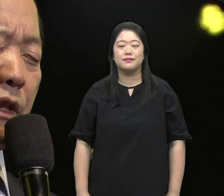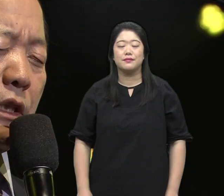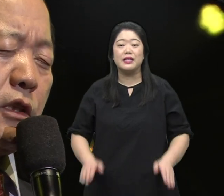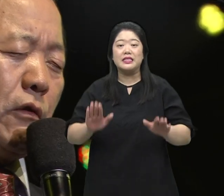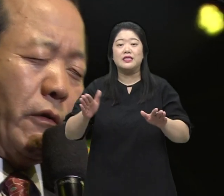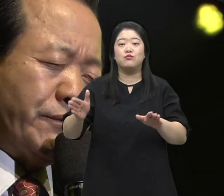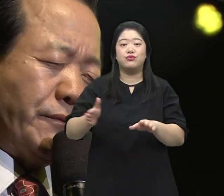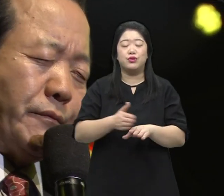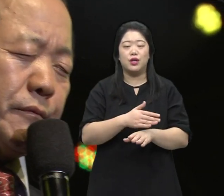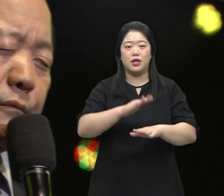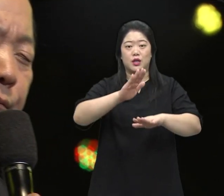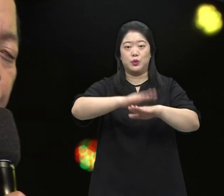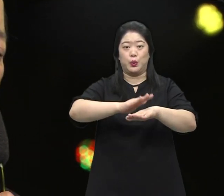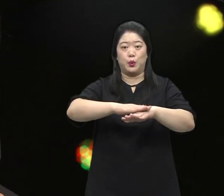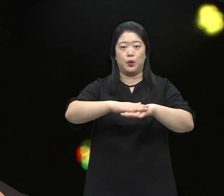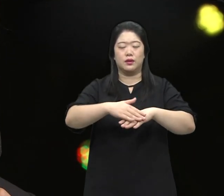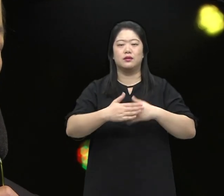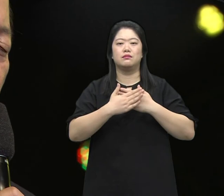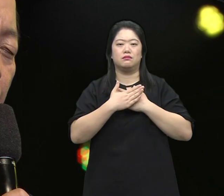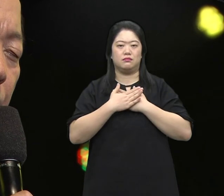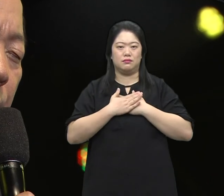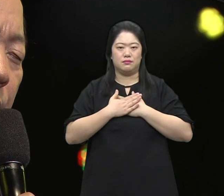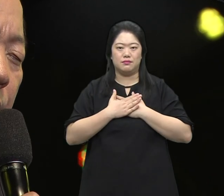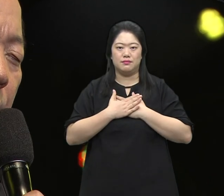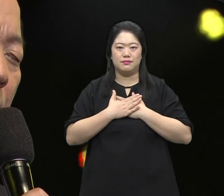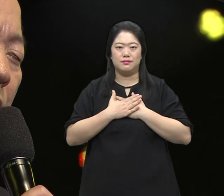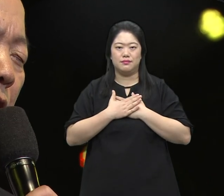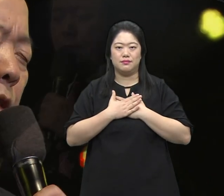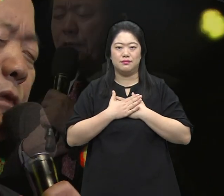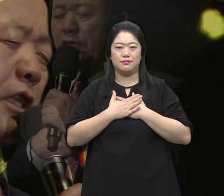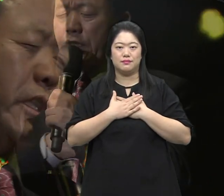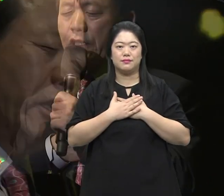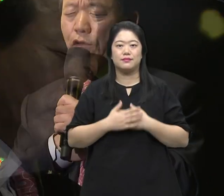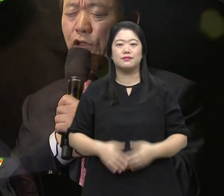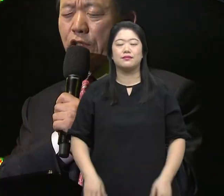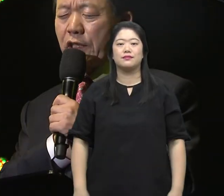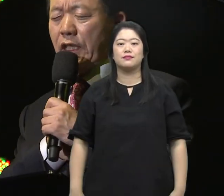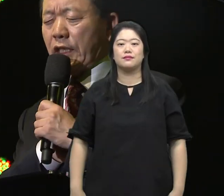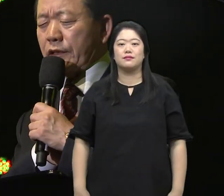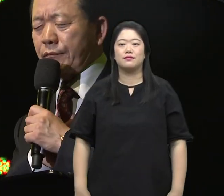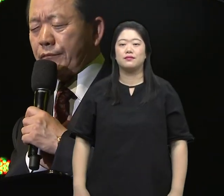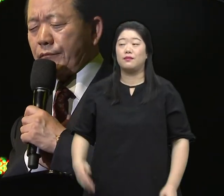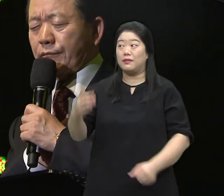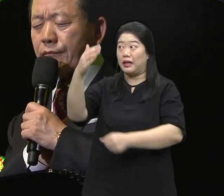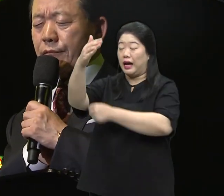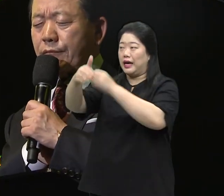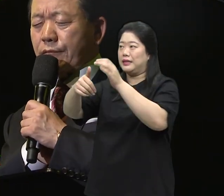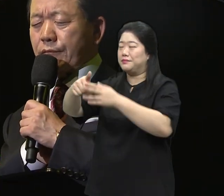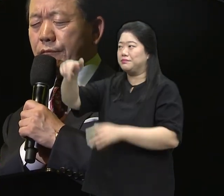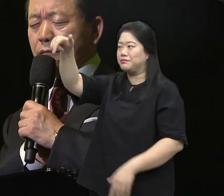And starting now Please place your hands upon your heart And sincerely pray before the Lord